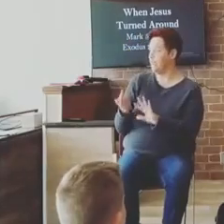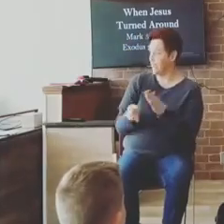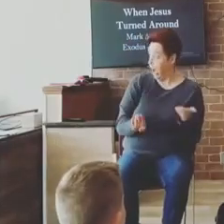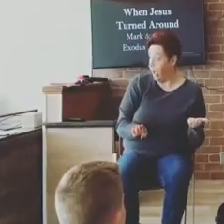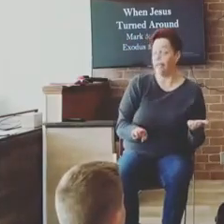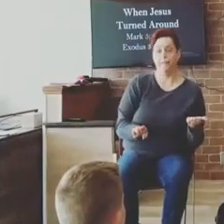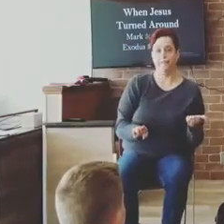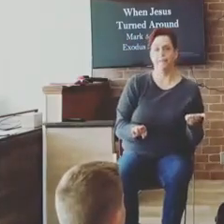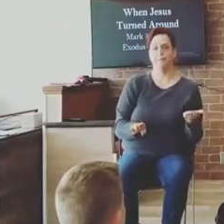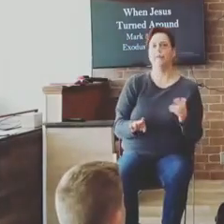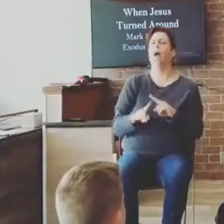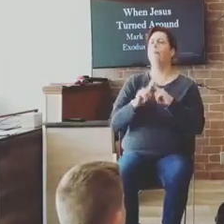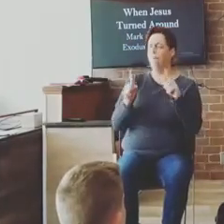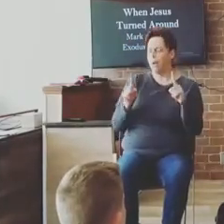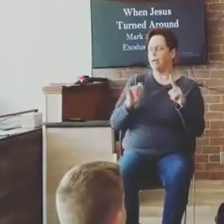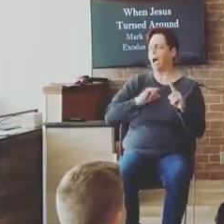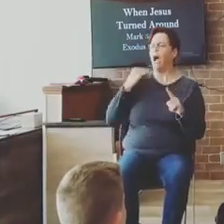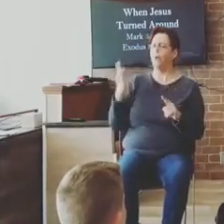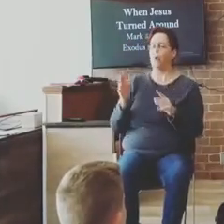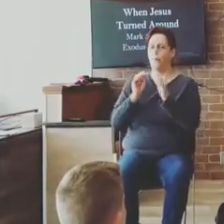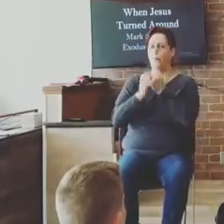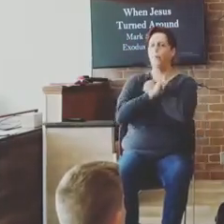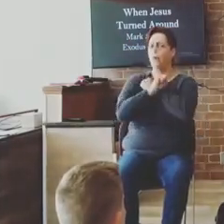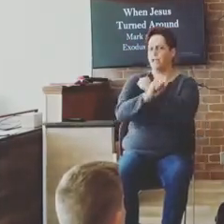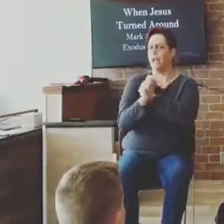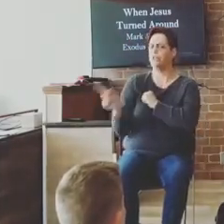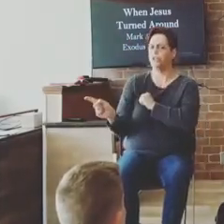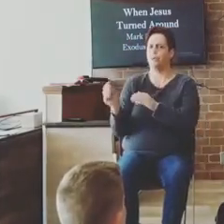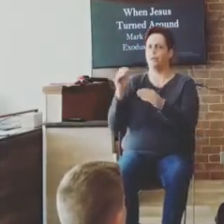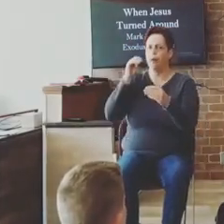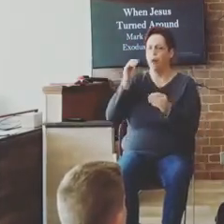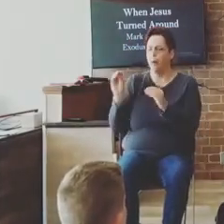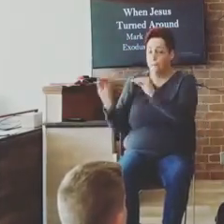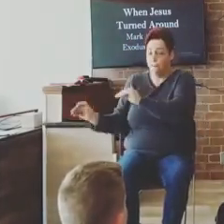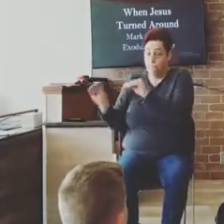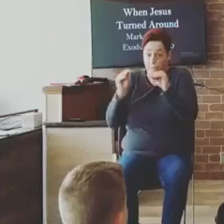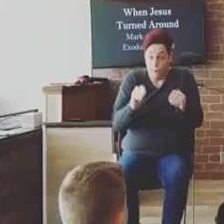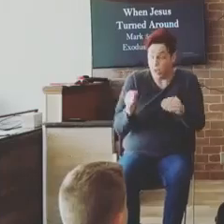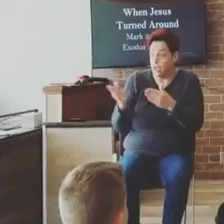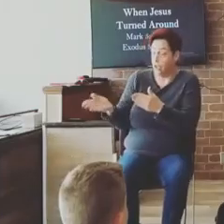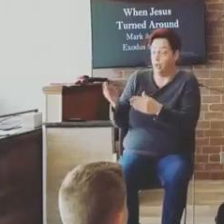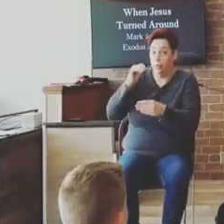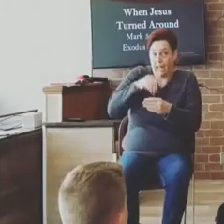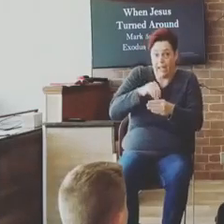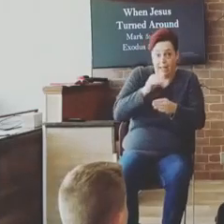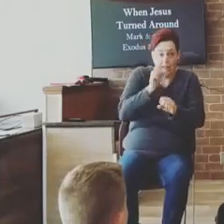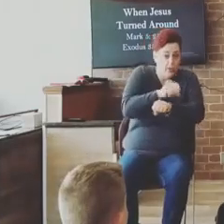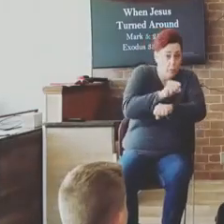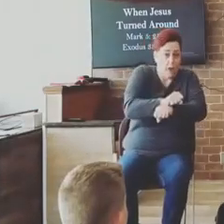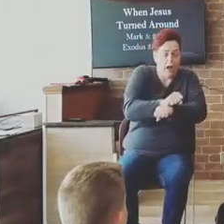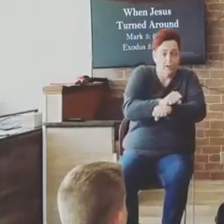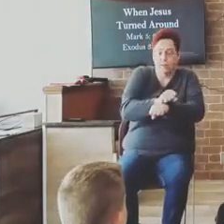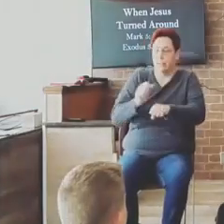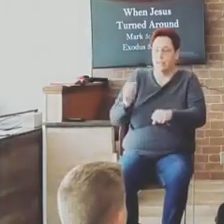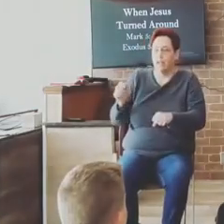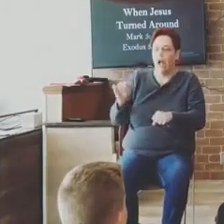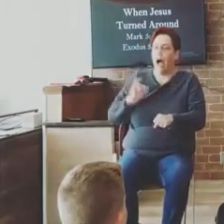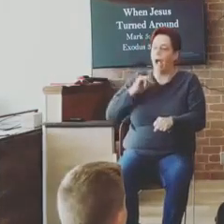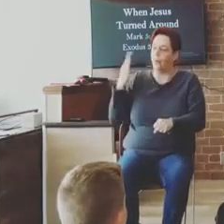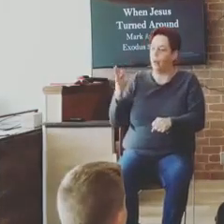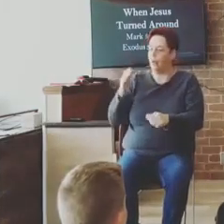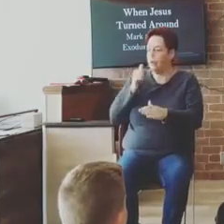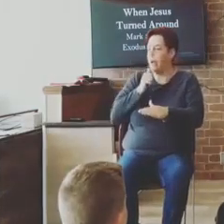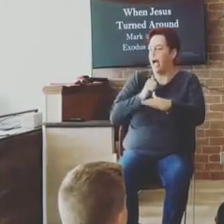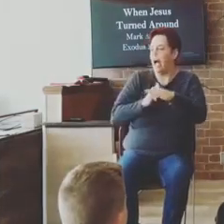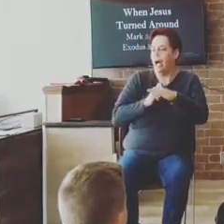the cleft of a rock. I'm going to walk by. I'm going to cover your face up. Because you can't see my face,